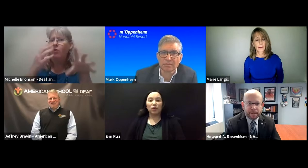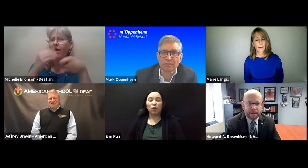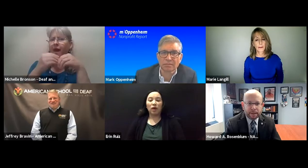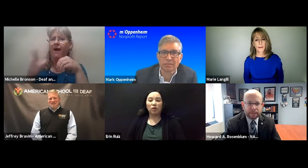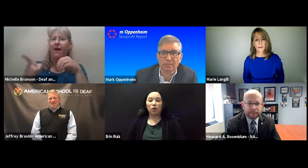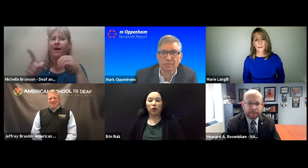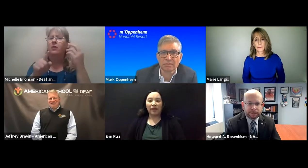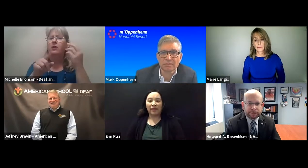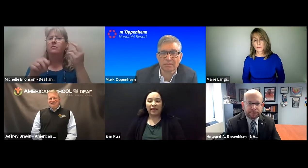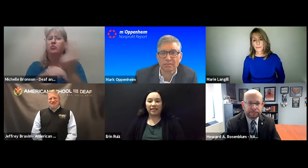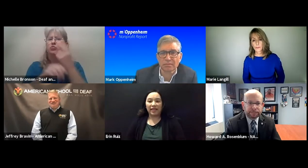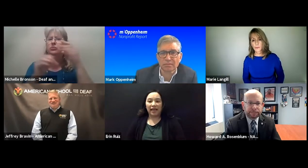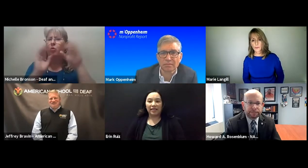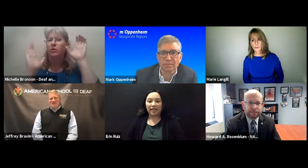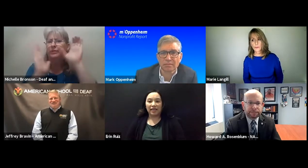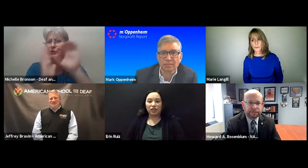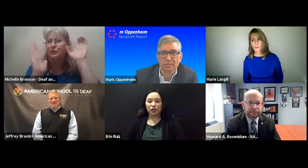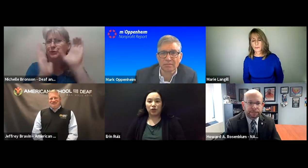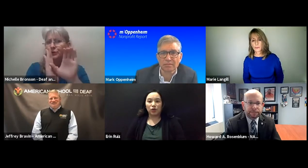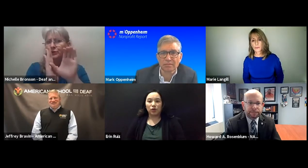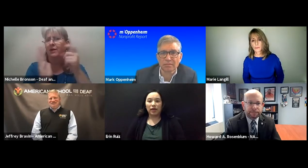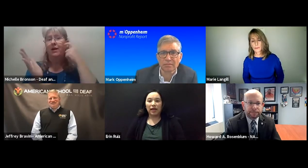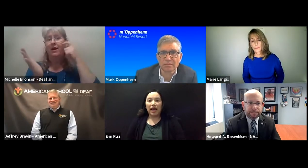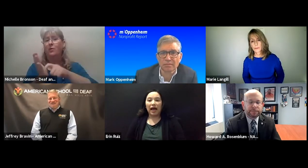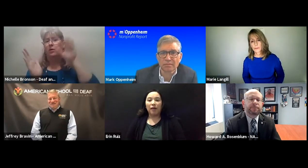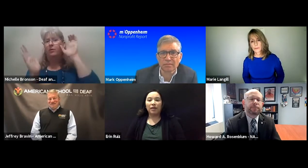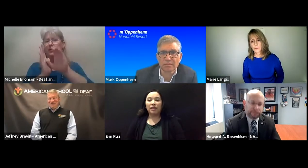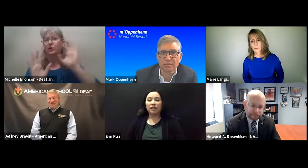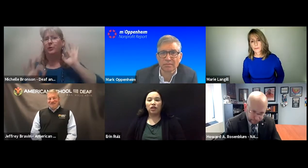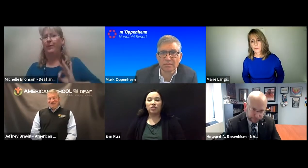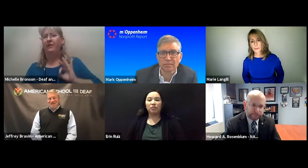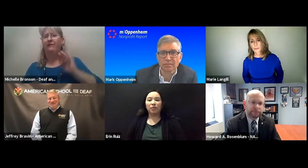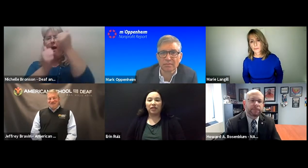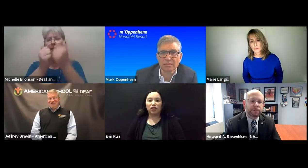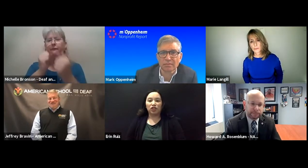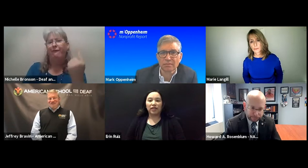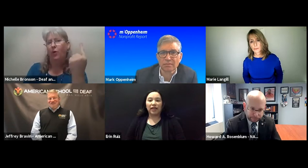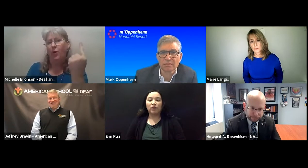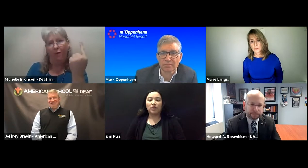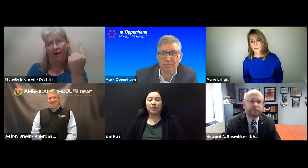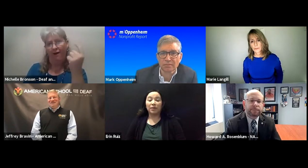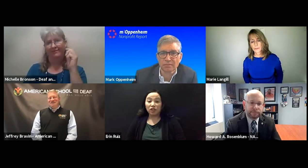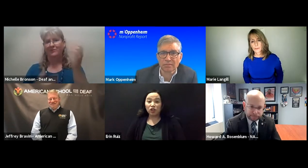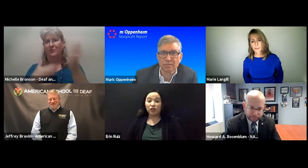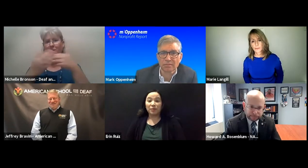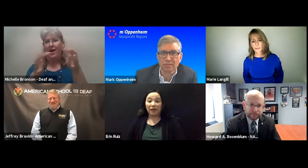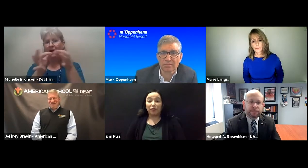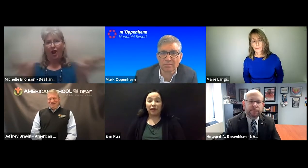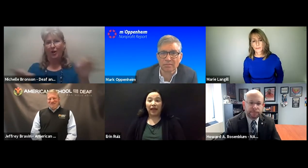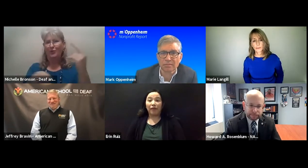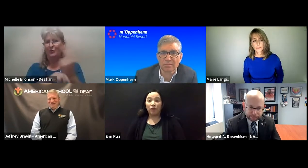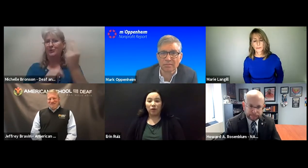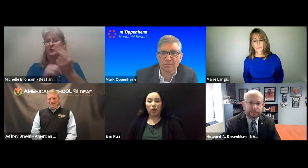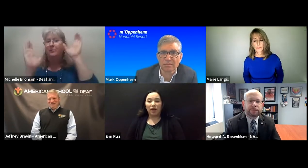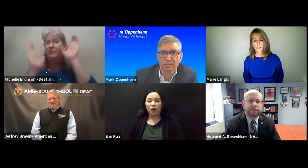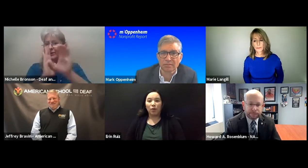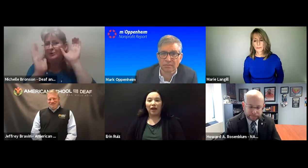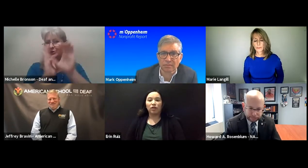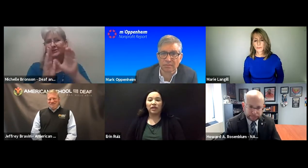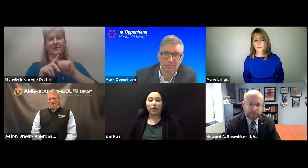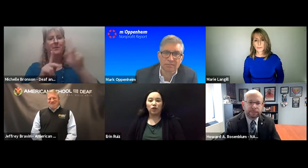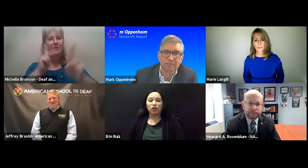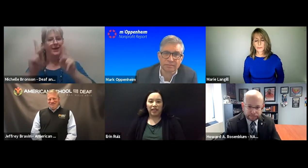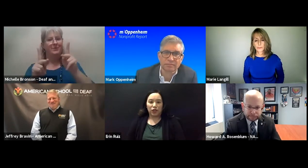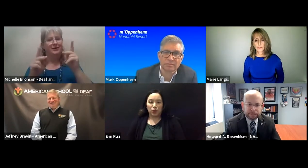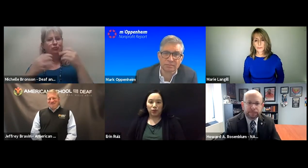Michelle's saying one quick thing to add to that too. In the use of pictures, I've noticed that pictures benefit everyone, no